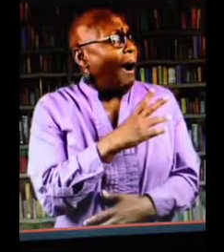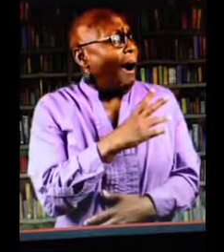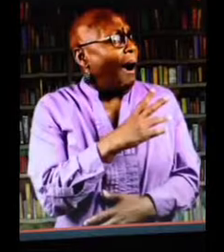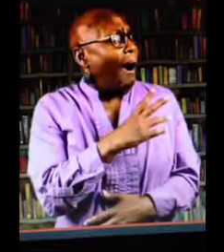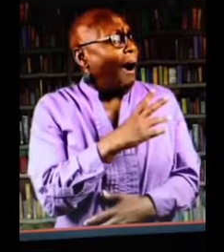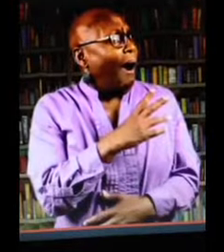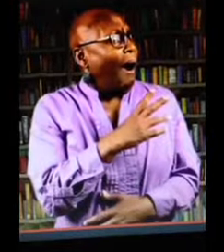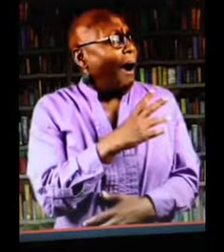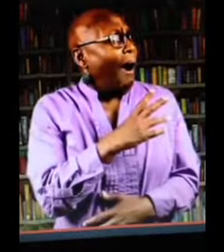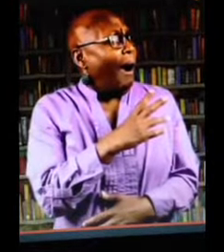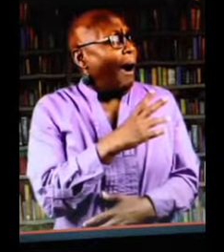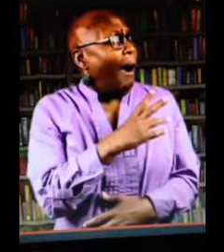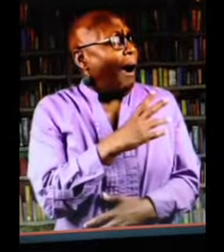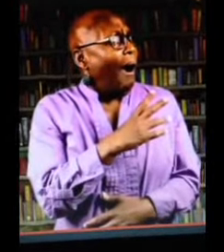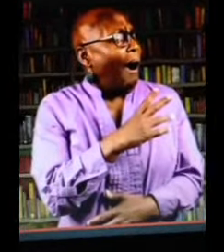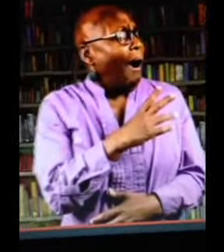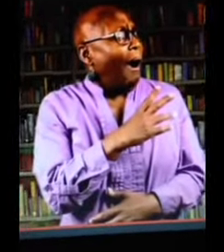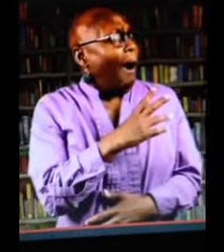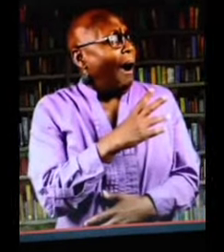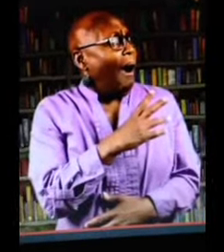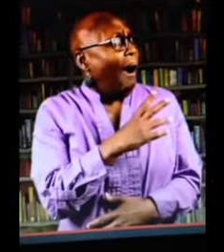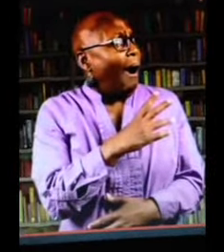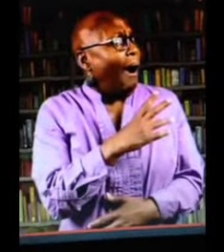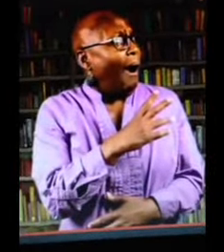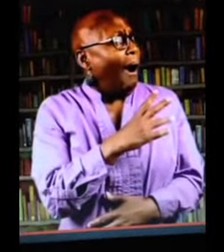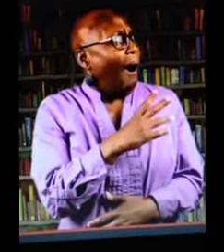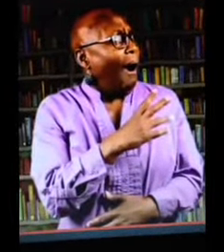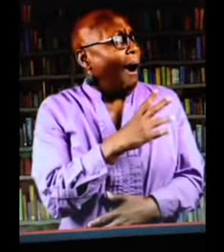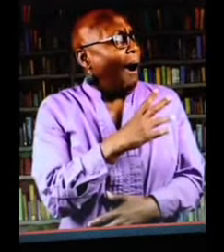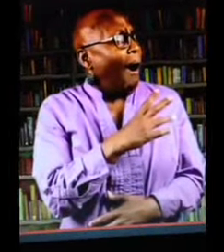me the hard life he had back then and how he enjoyed my company.